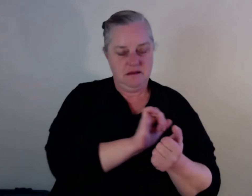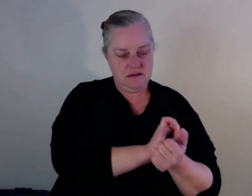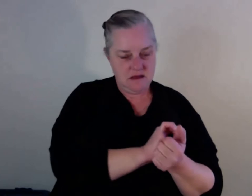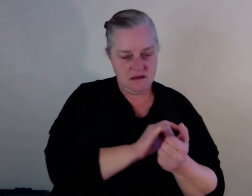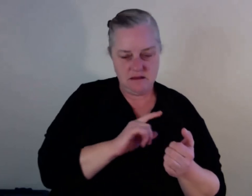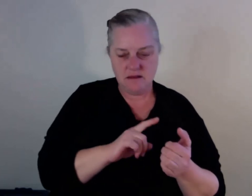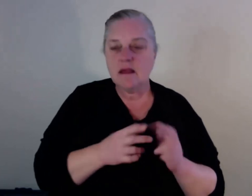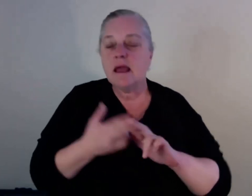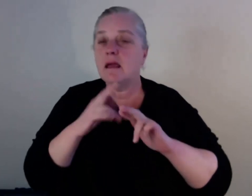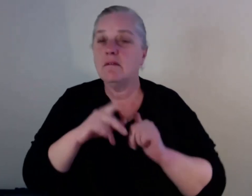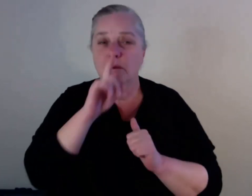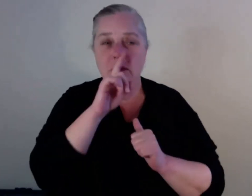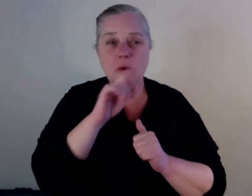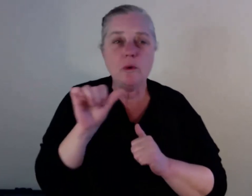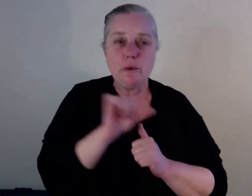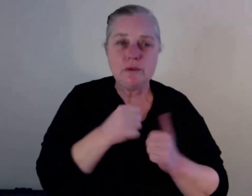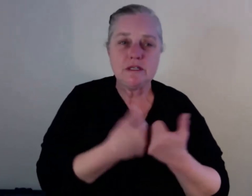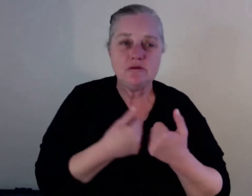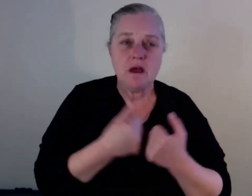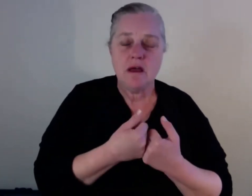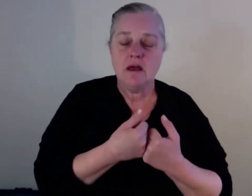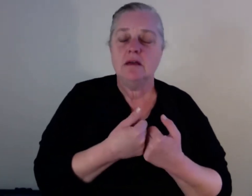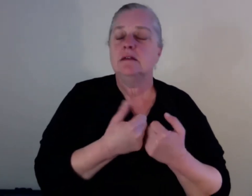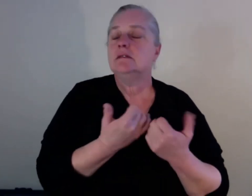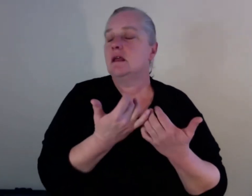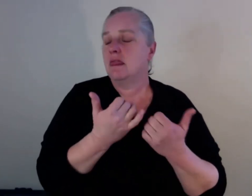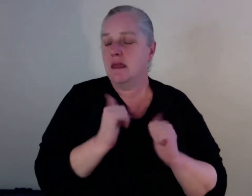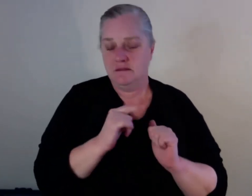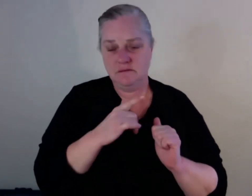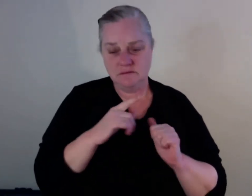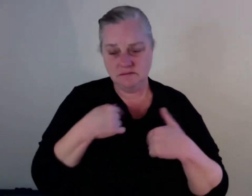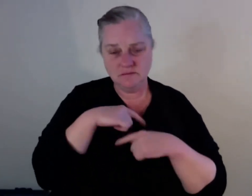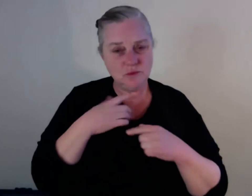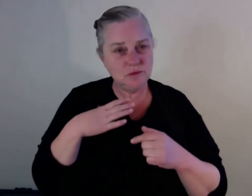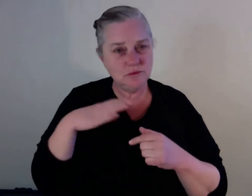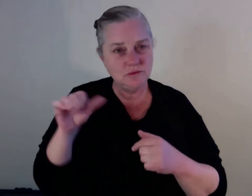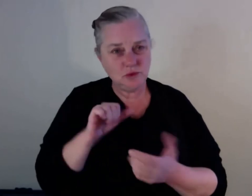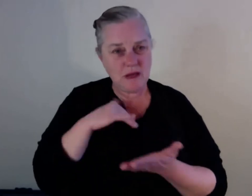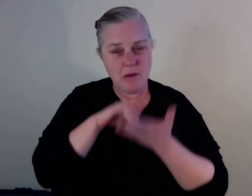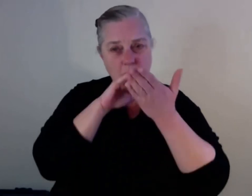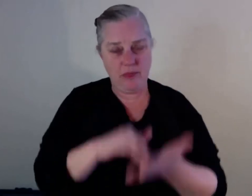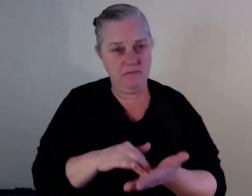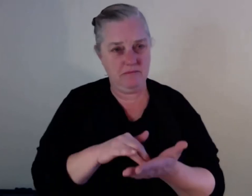sort yourself out. Your mom was like that. Your father was like that. Your grandfather. father, that's not a good example that people are sitting up.